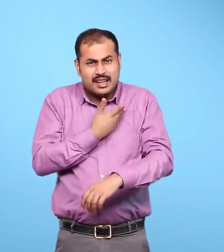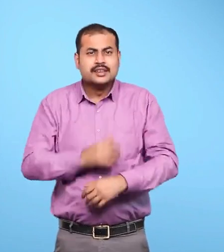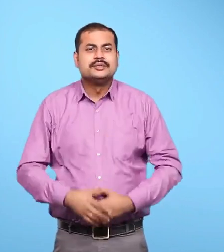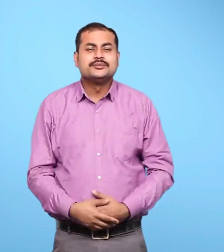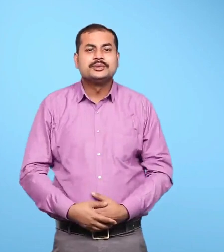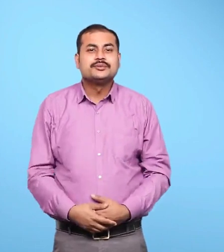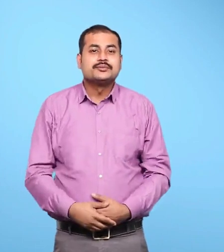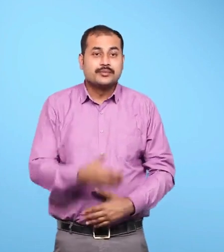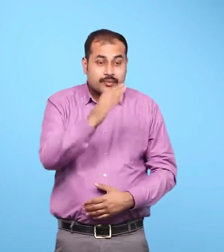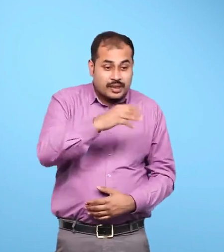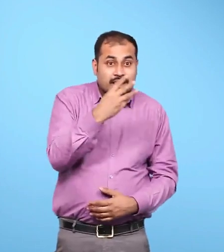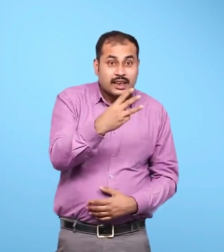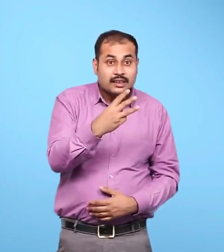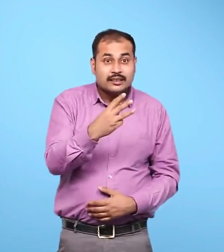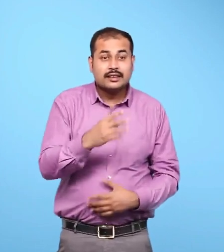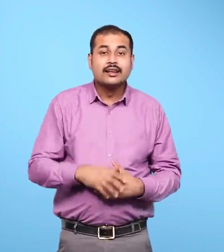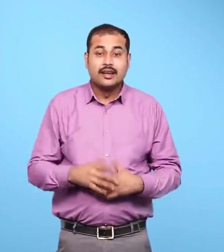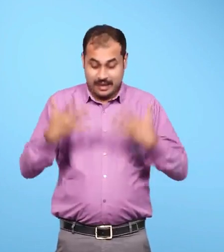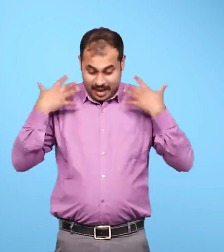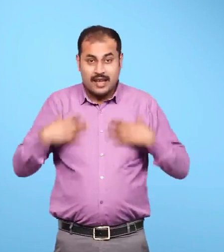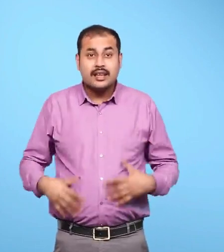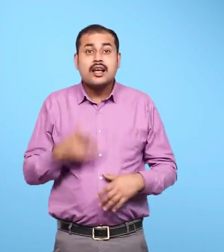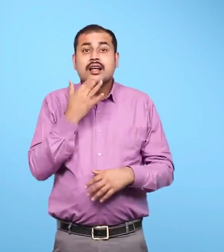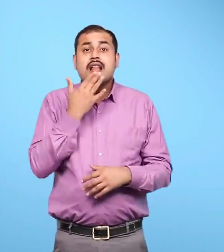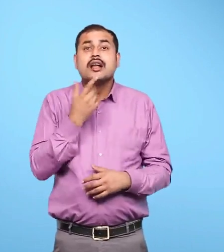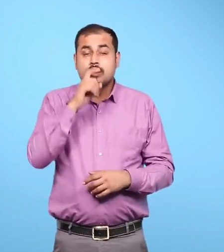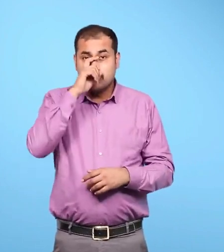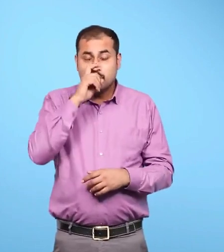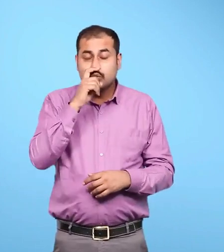Three Three Hari painted himself in colours.